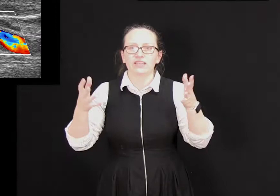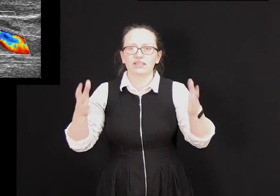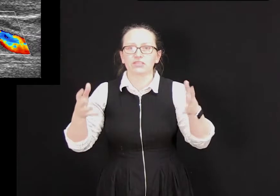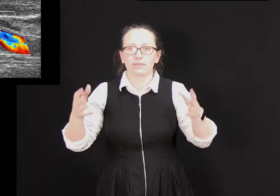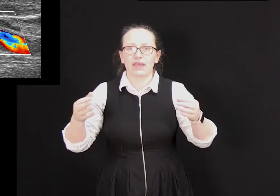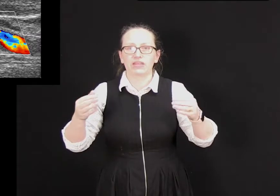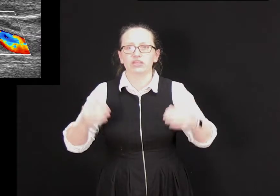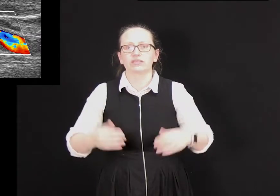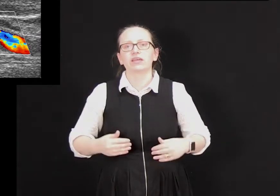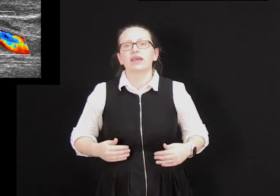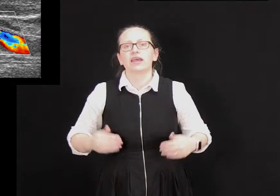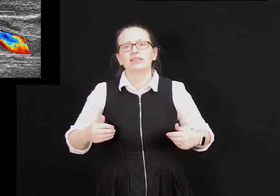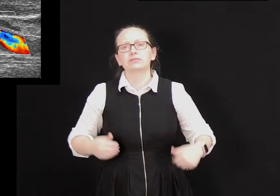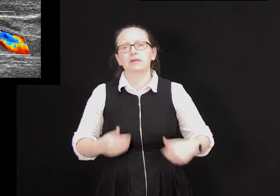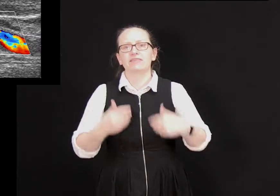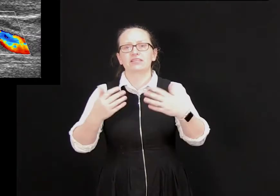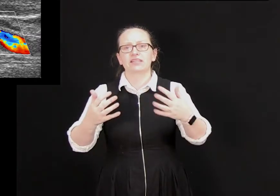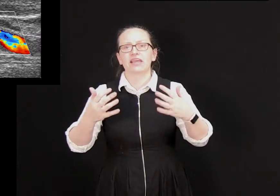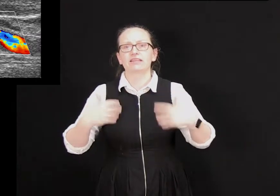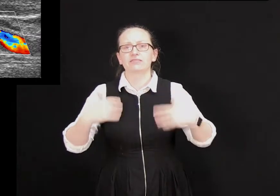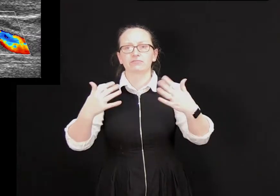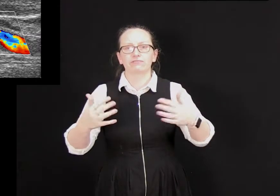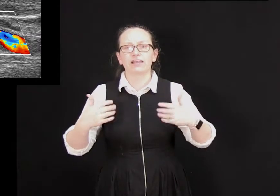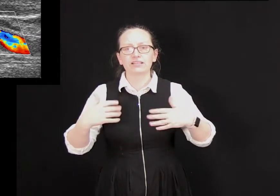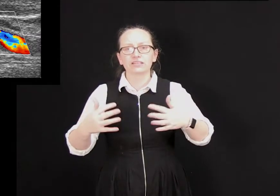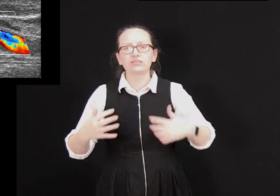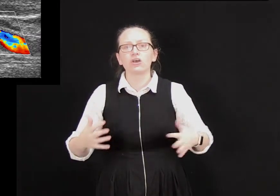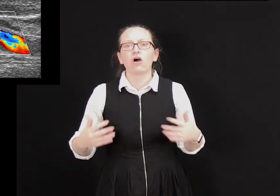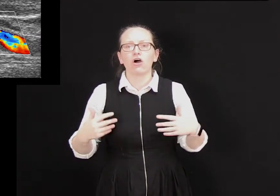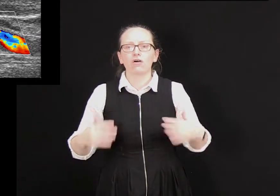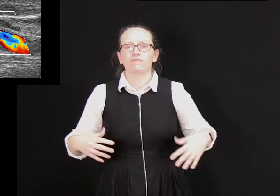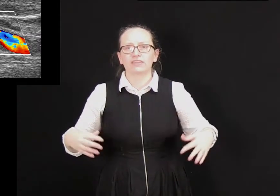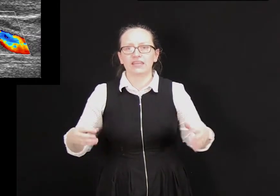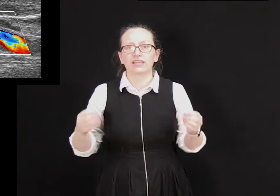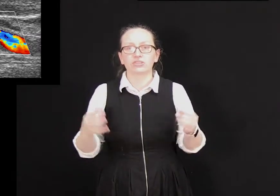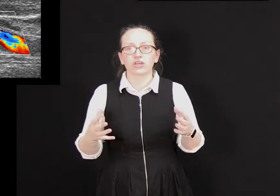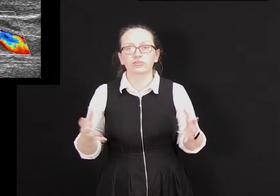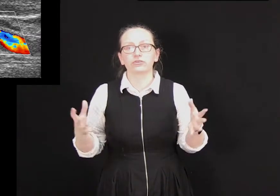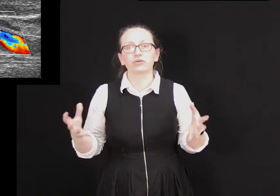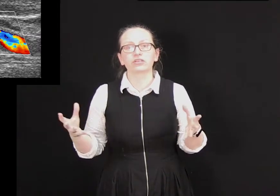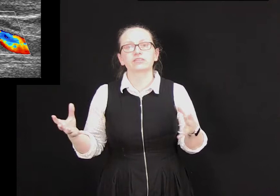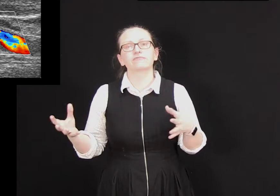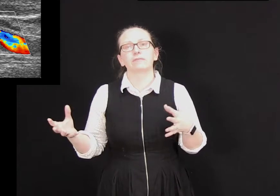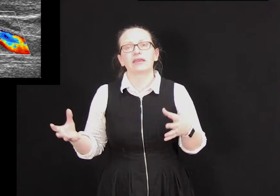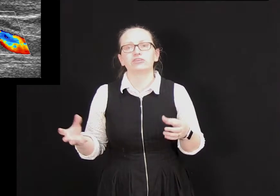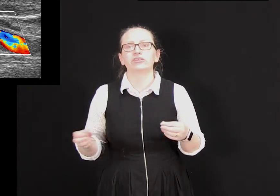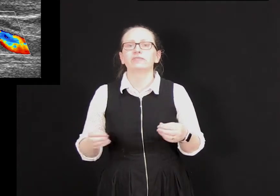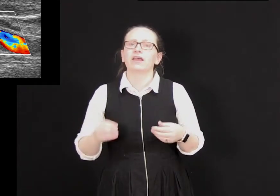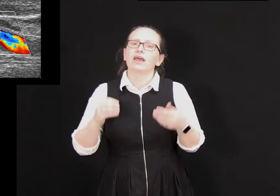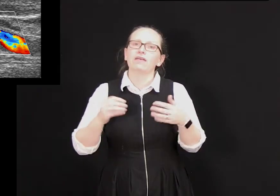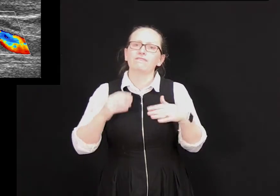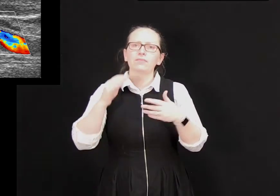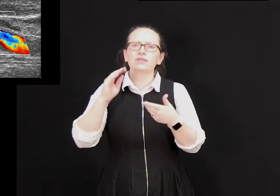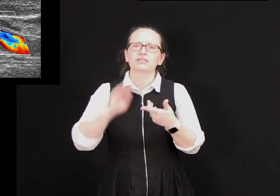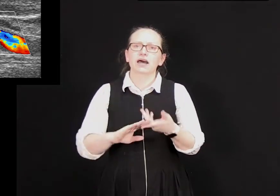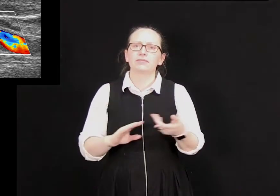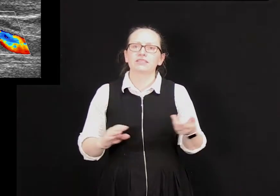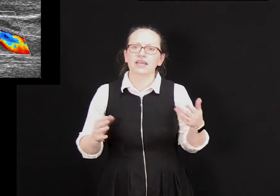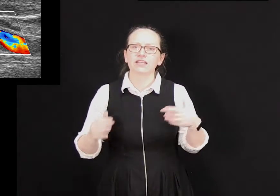into the patient and these waves are then reflected off the internal organs of the patient and from the time it takes